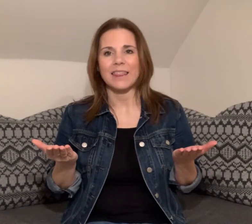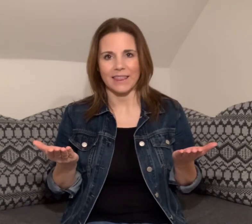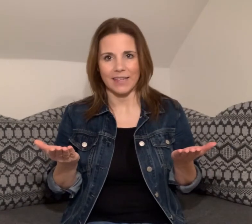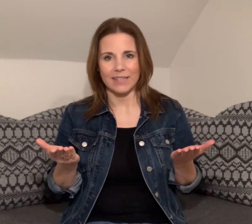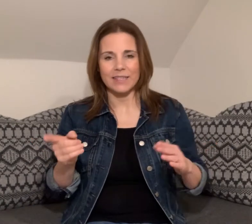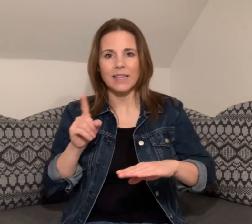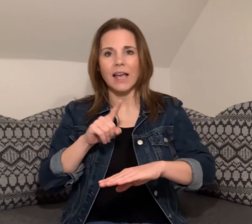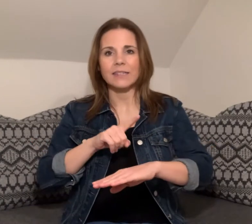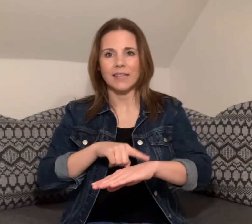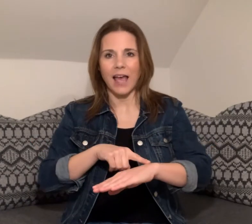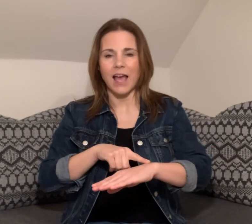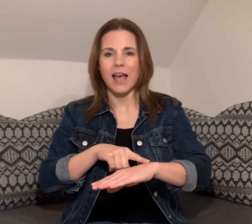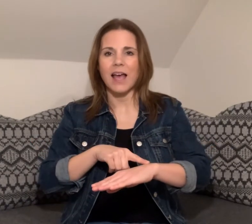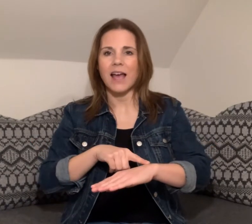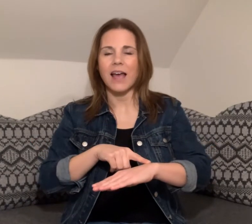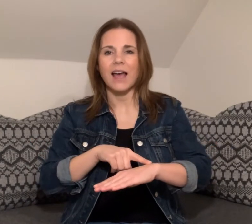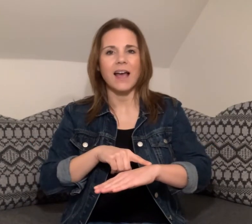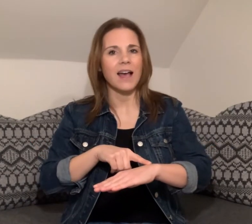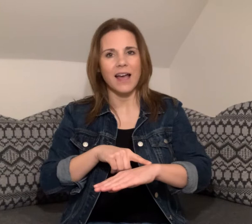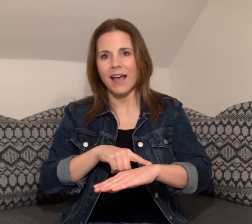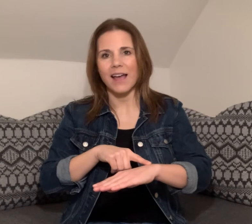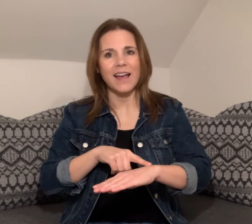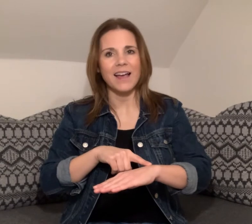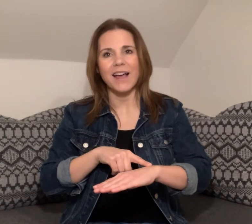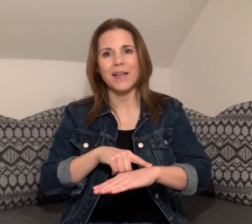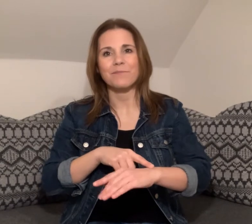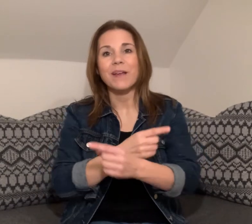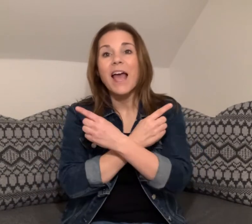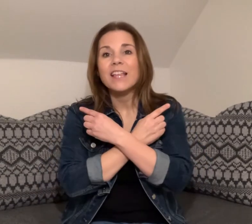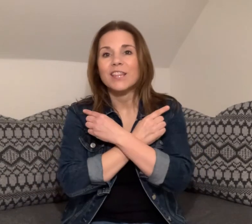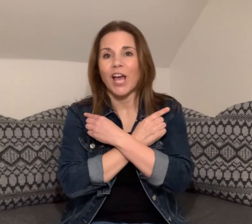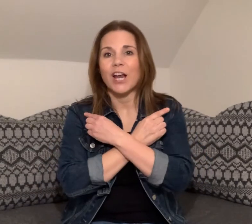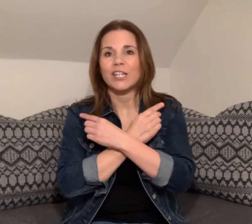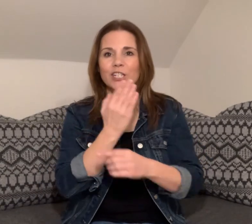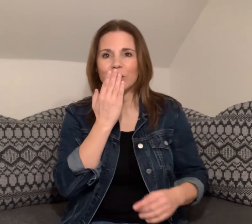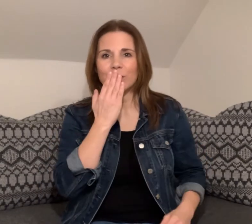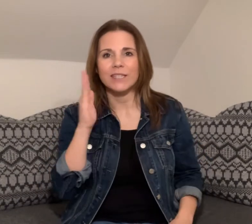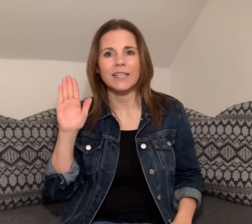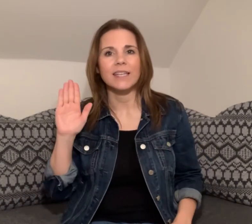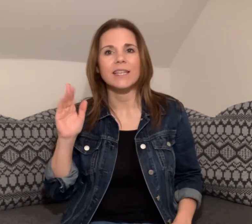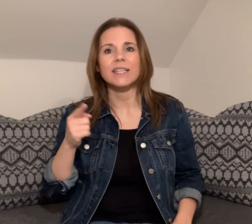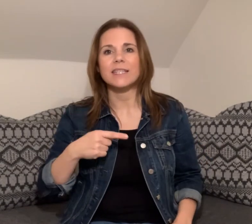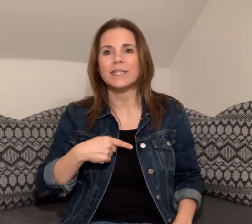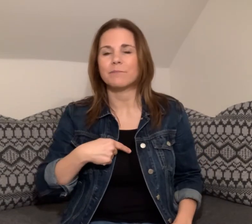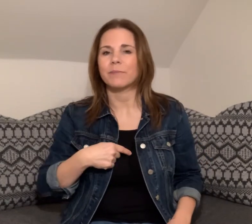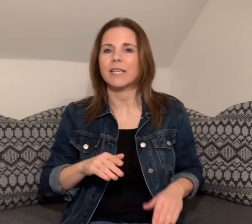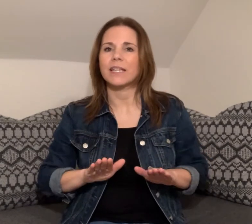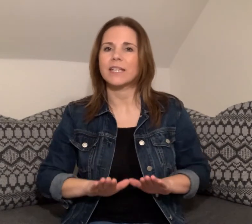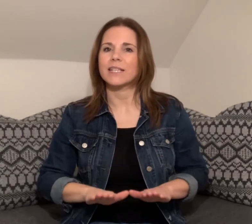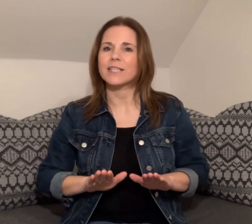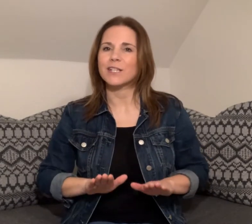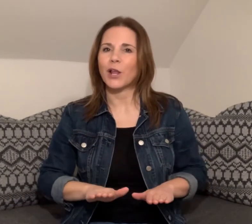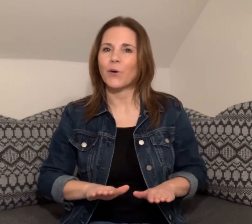this time Darling, just kiss me slow